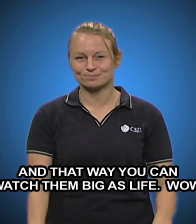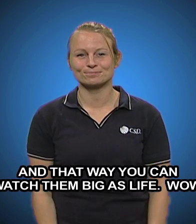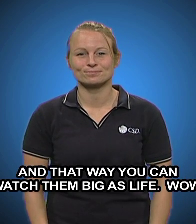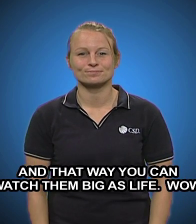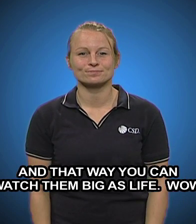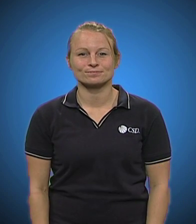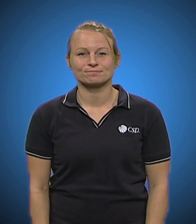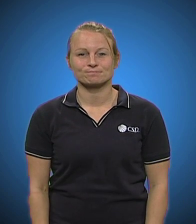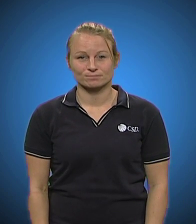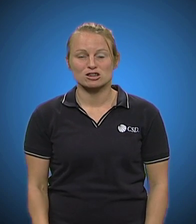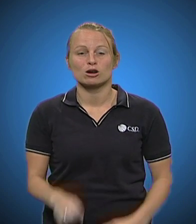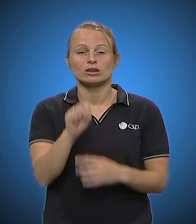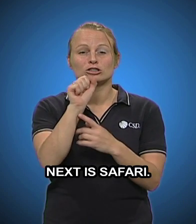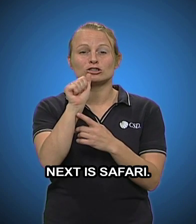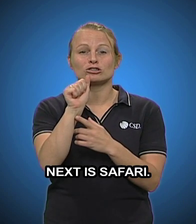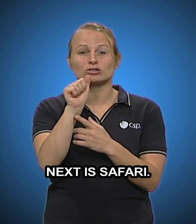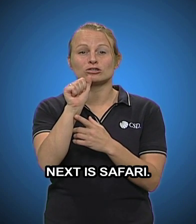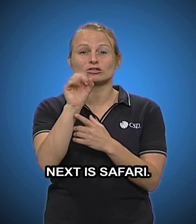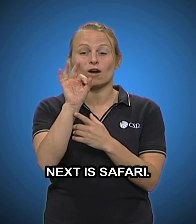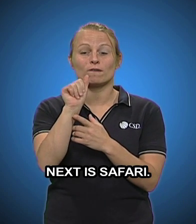Wow. Next is Safari.